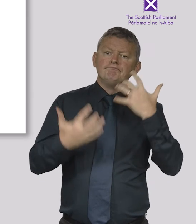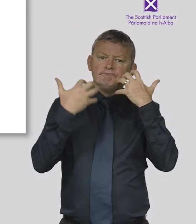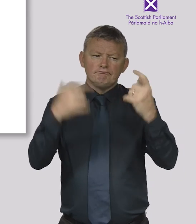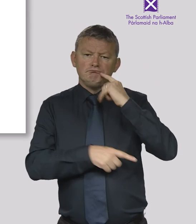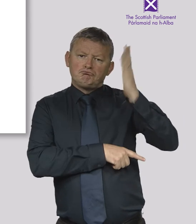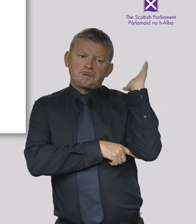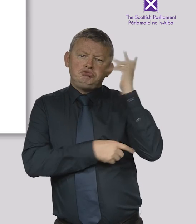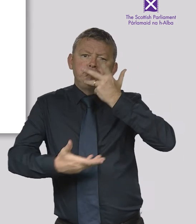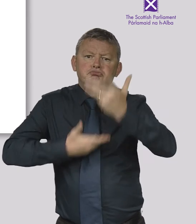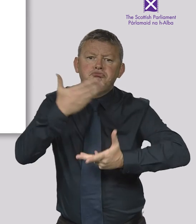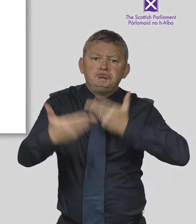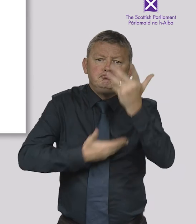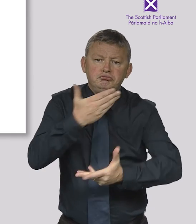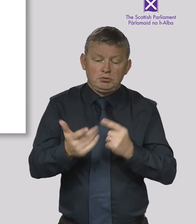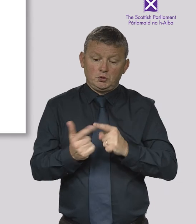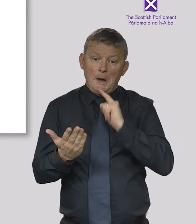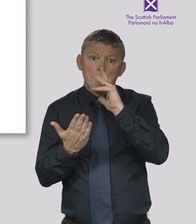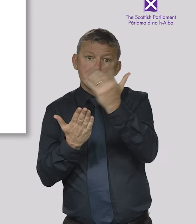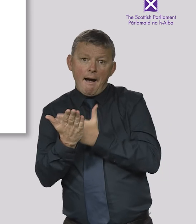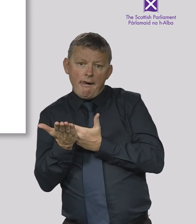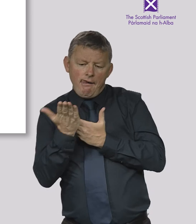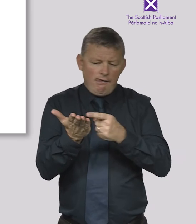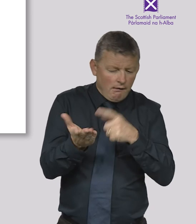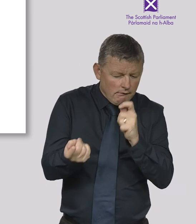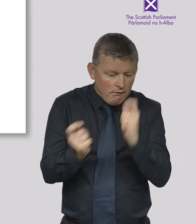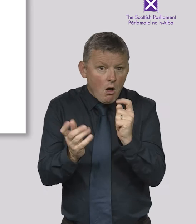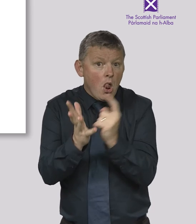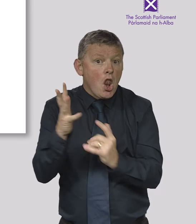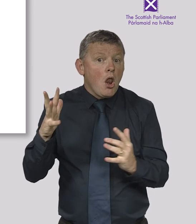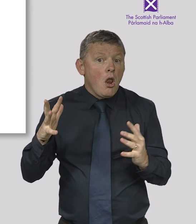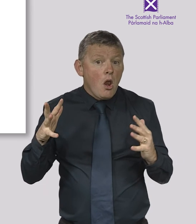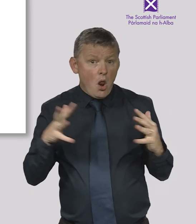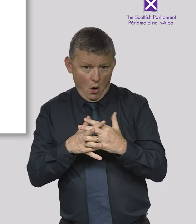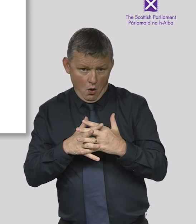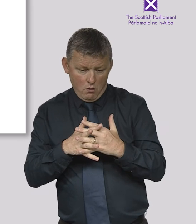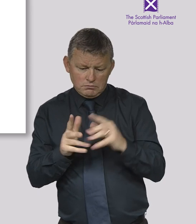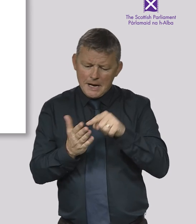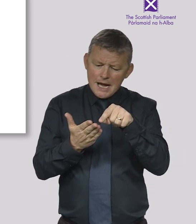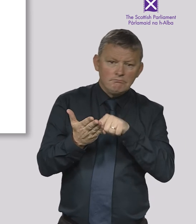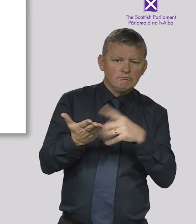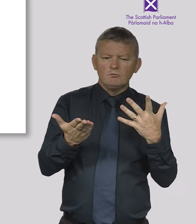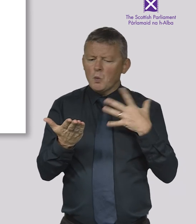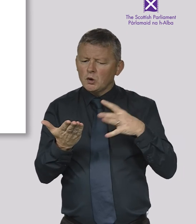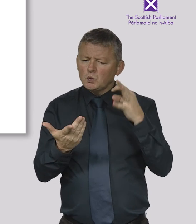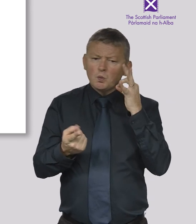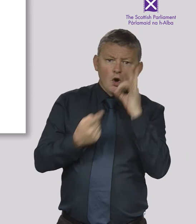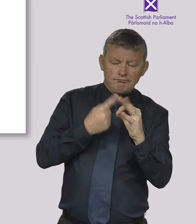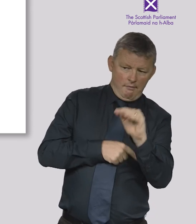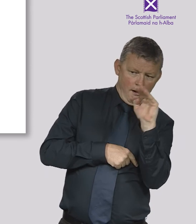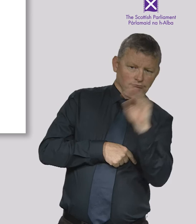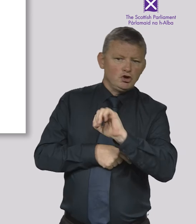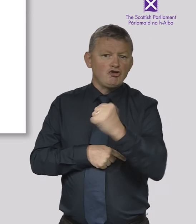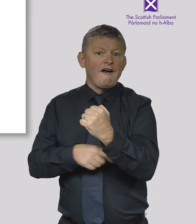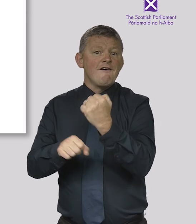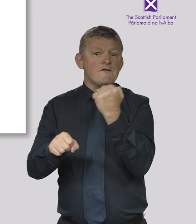in a debate, introduce a bill to change the law, ask a question of Scottish Government